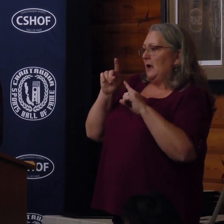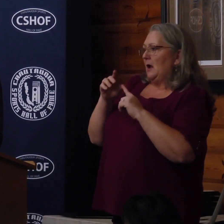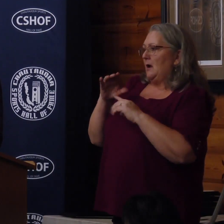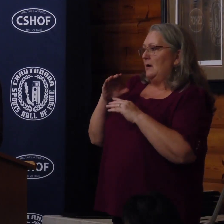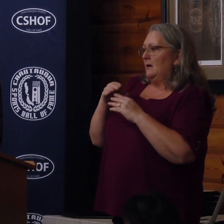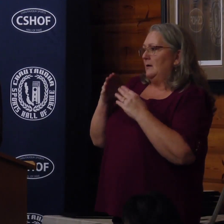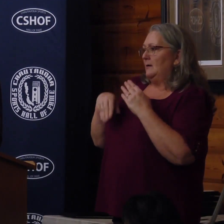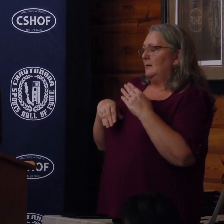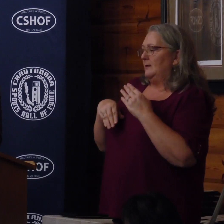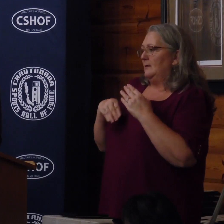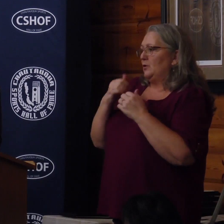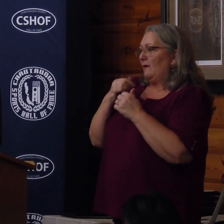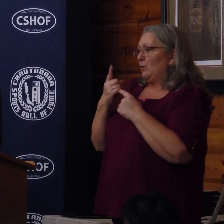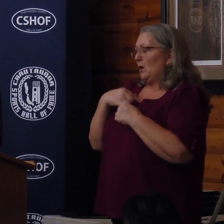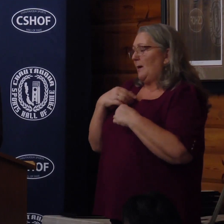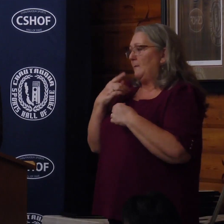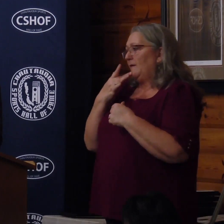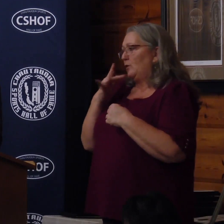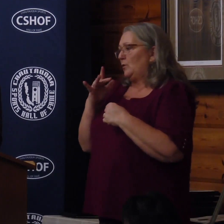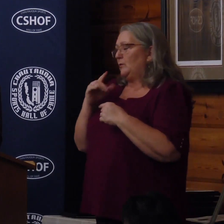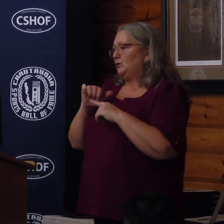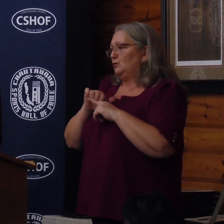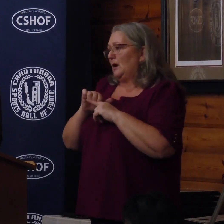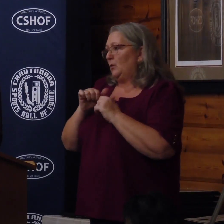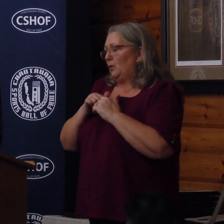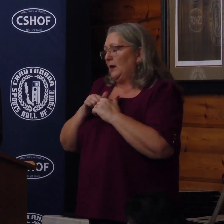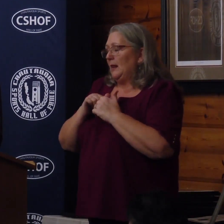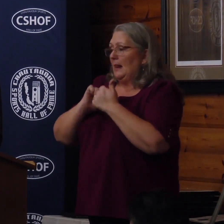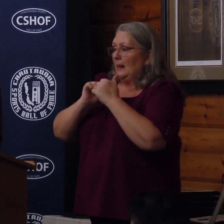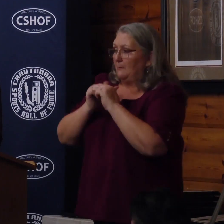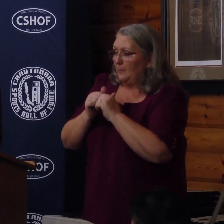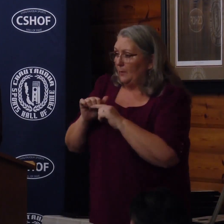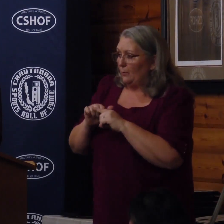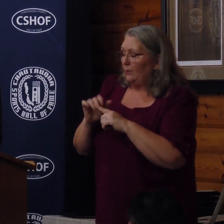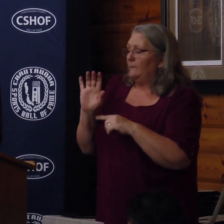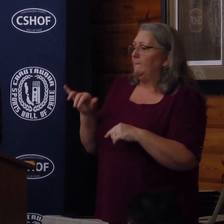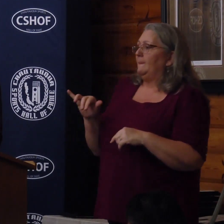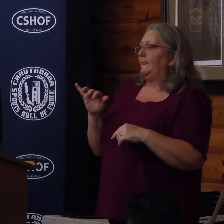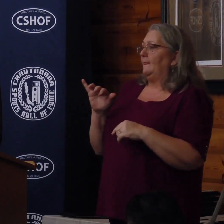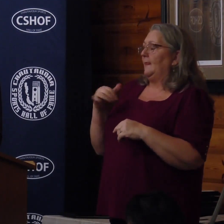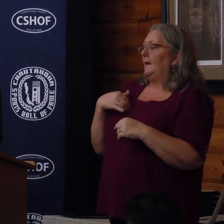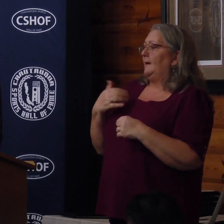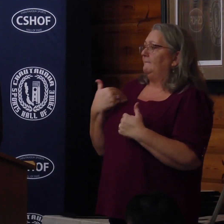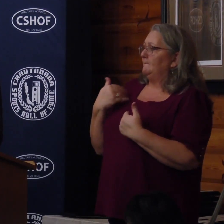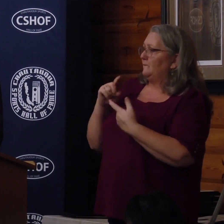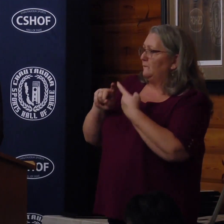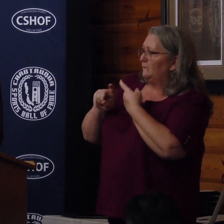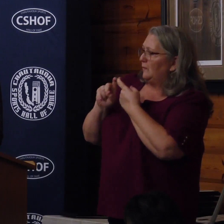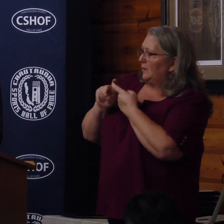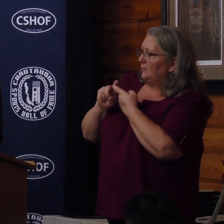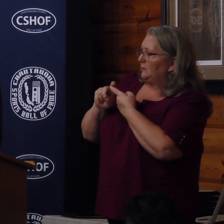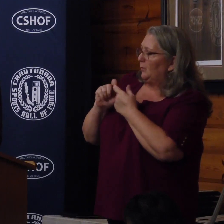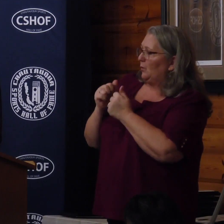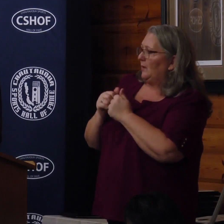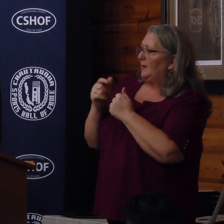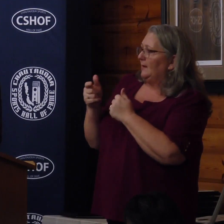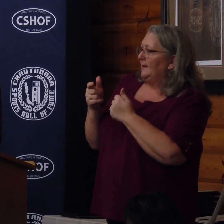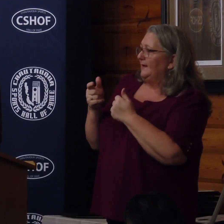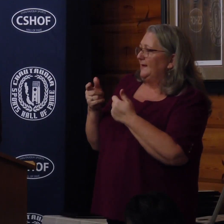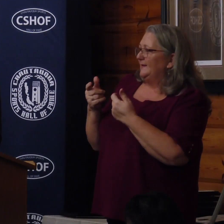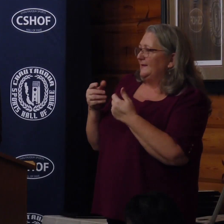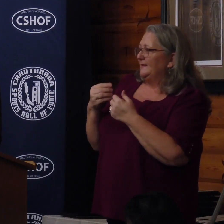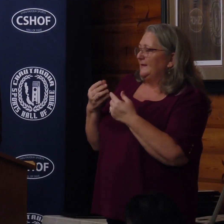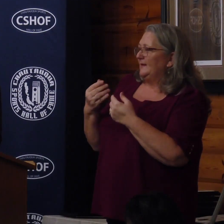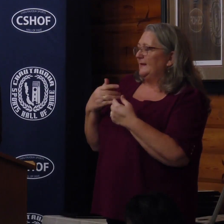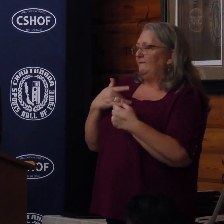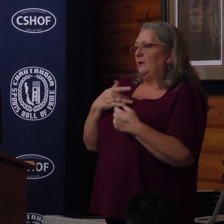everyone that I have been fortunate enough to train with, compete with, and build friendships with, this finds me more grateful than